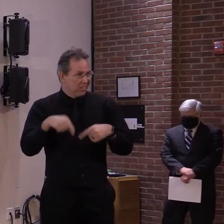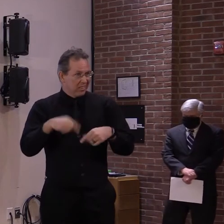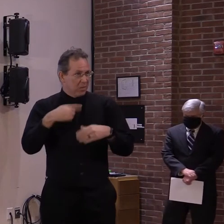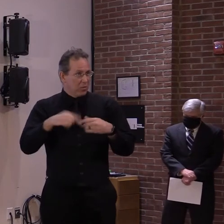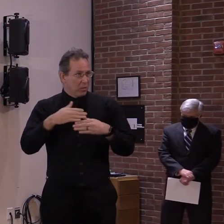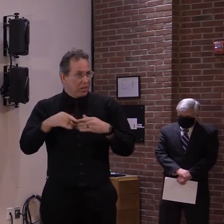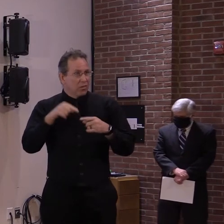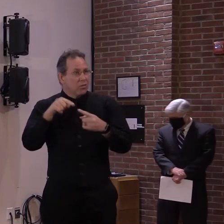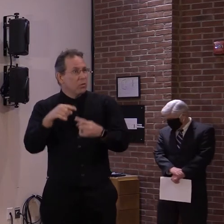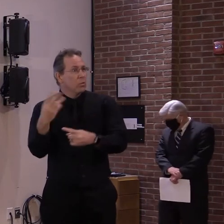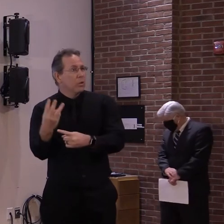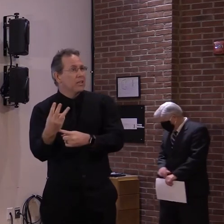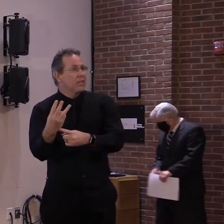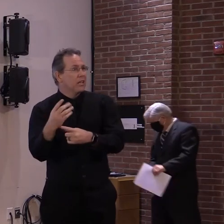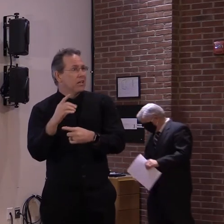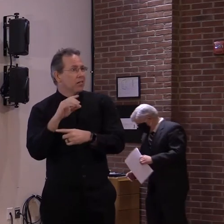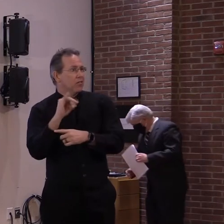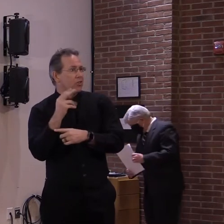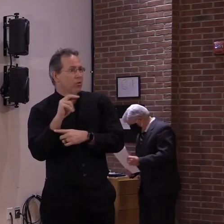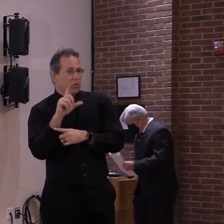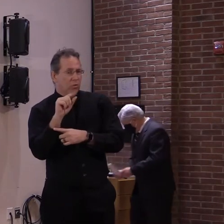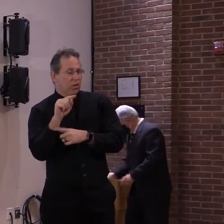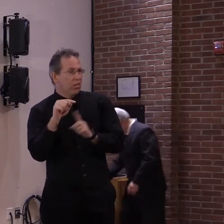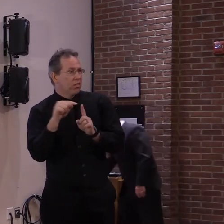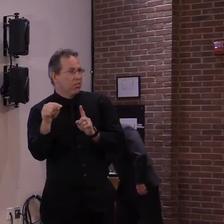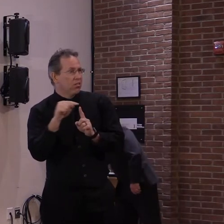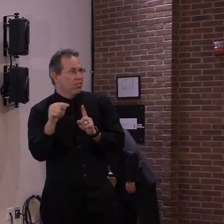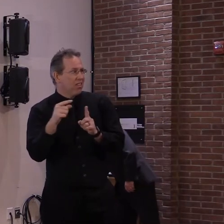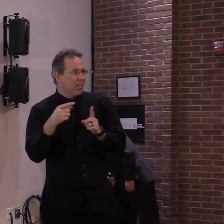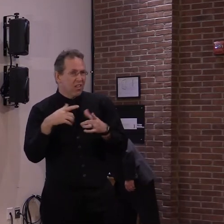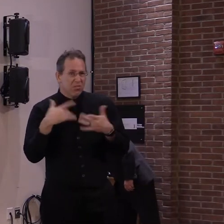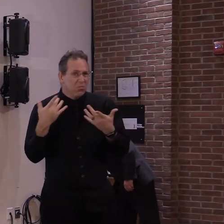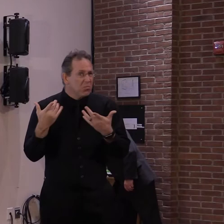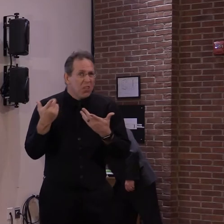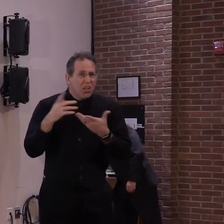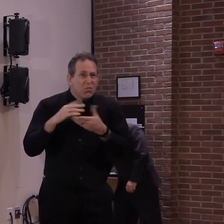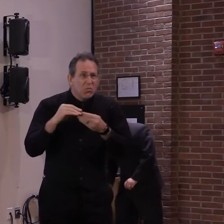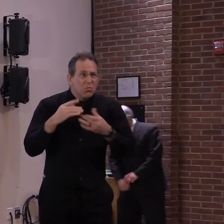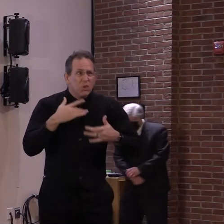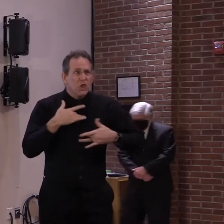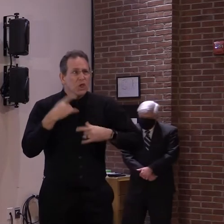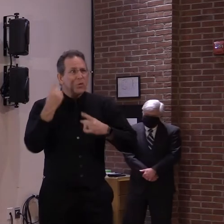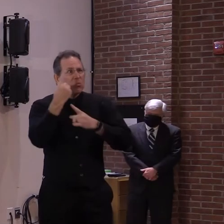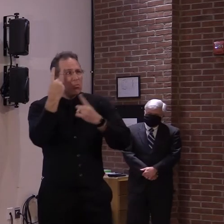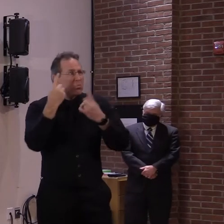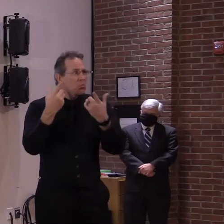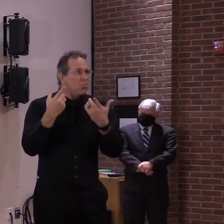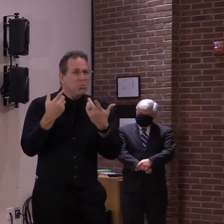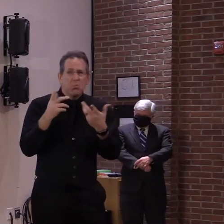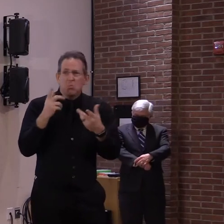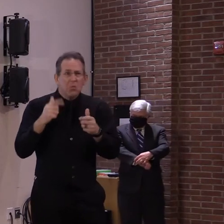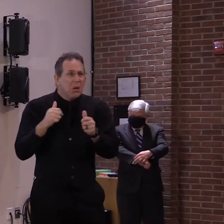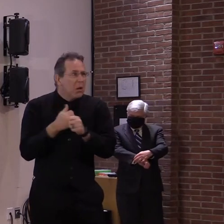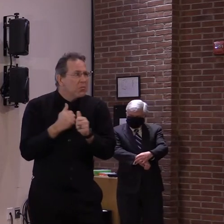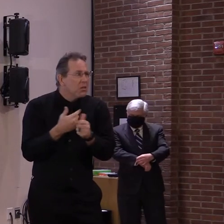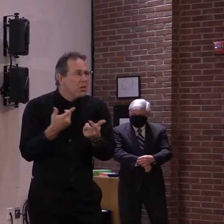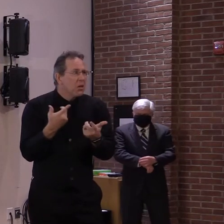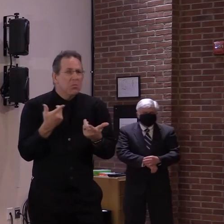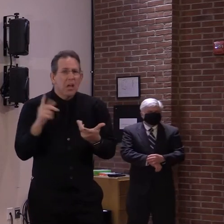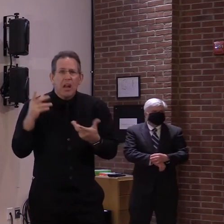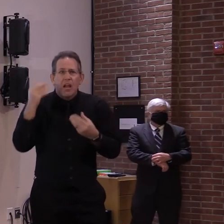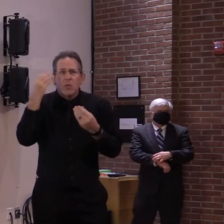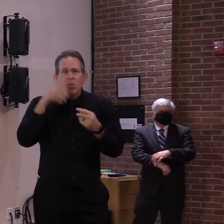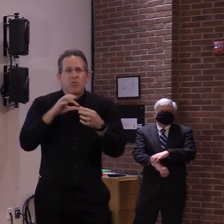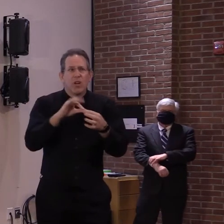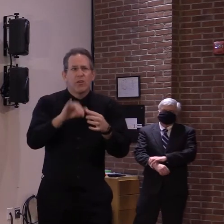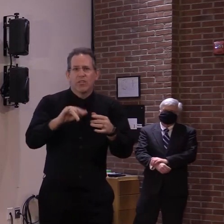at this time. Didn't know if you could just give a brief update, um, from Vermonters about, you know, if there are any new developments. If we, if we can expect any